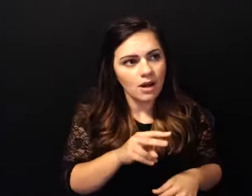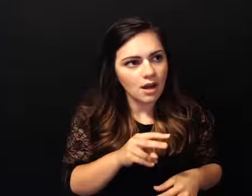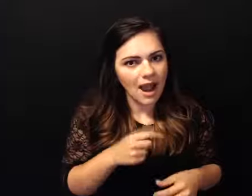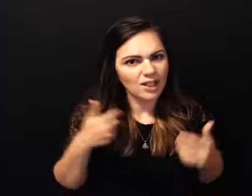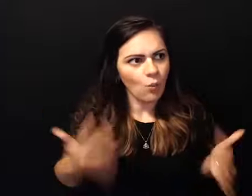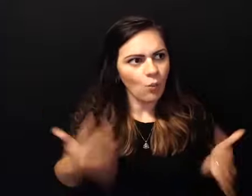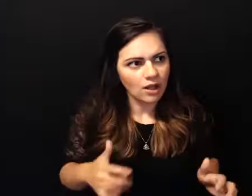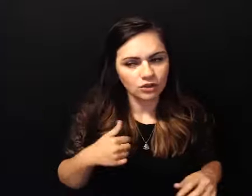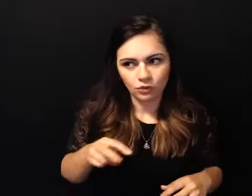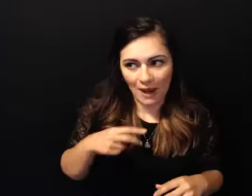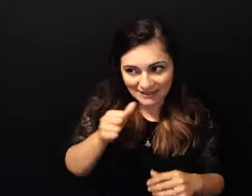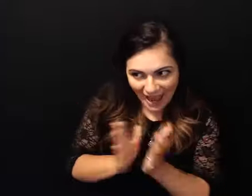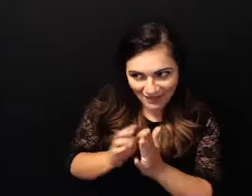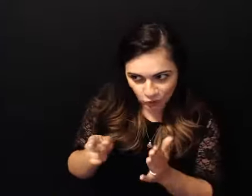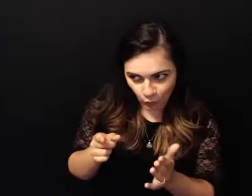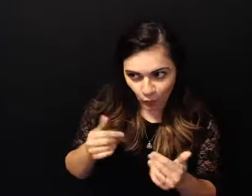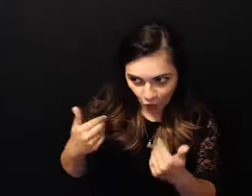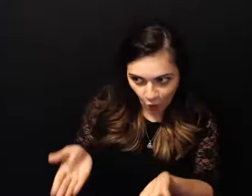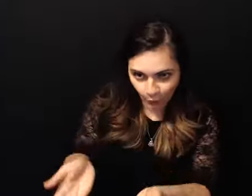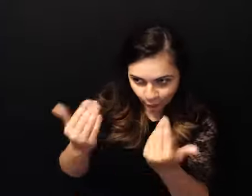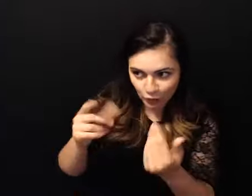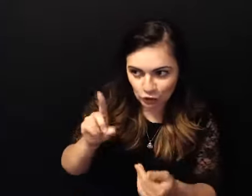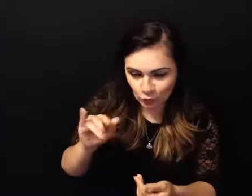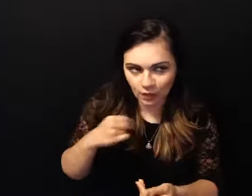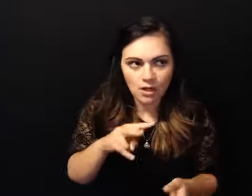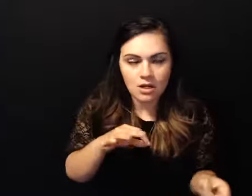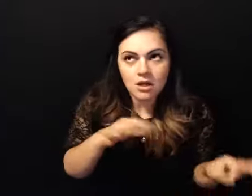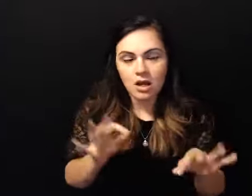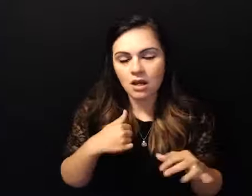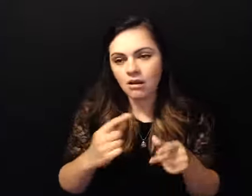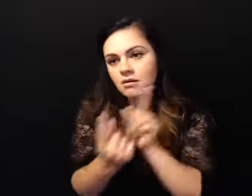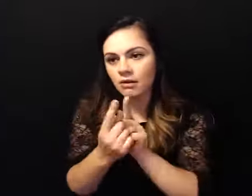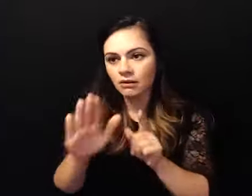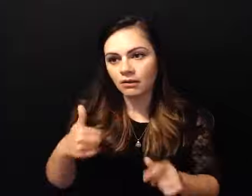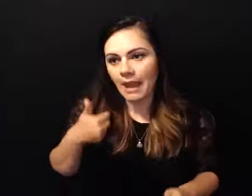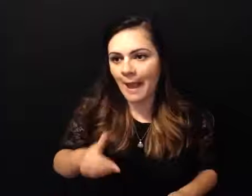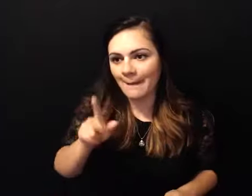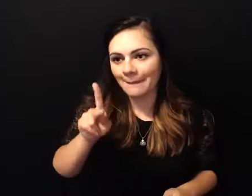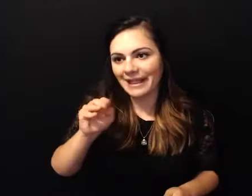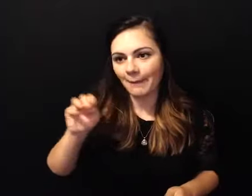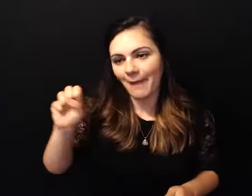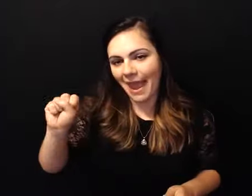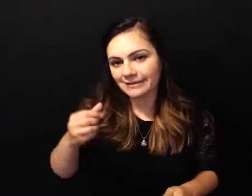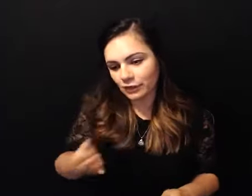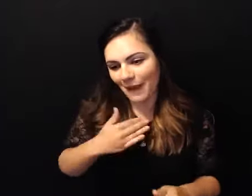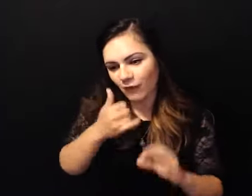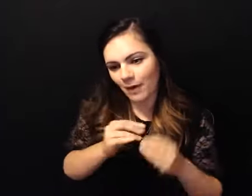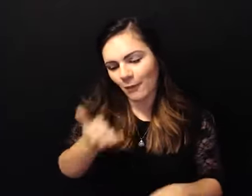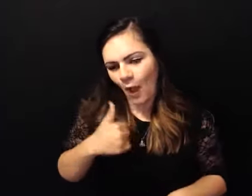you know and rolled my eyes and went over there and said i'm chemist and here's my you know here's my number call me and she never called me and i